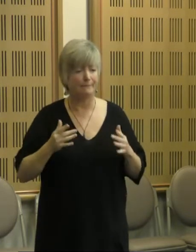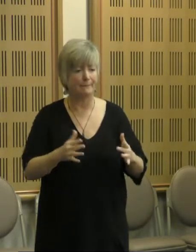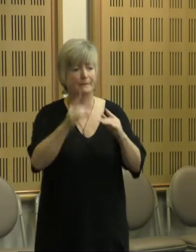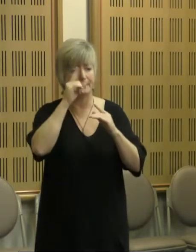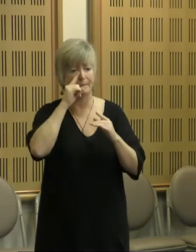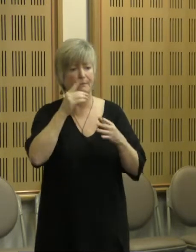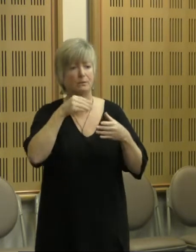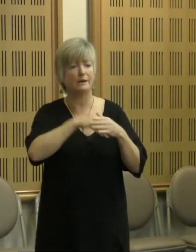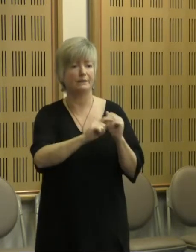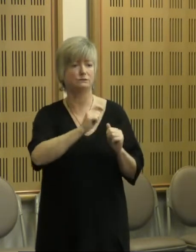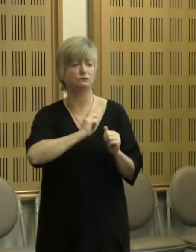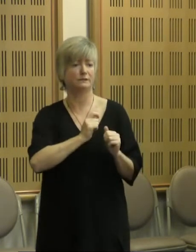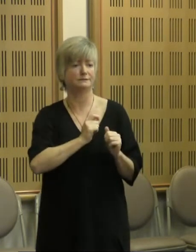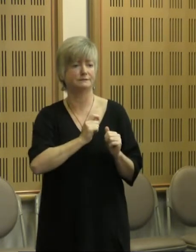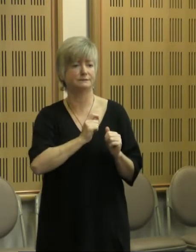that trusting situation.